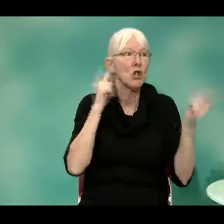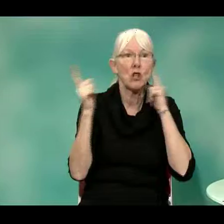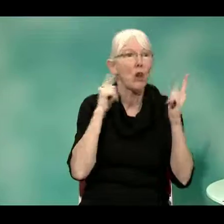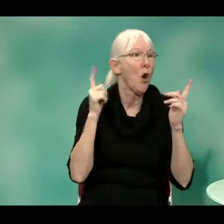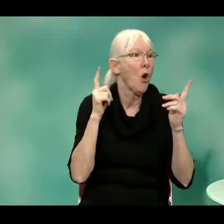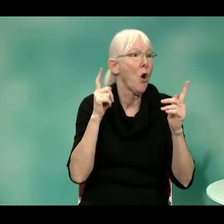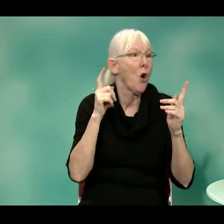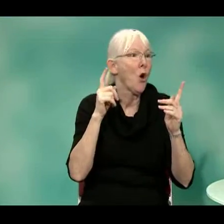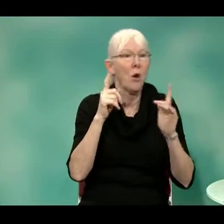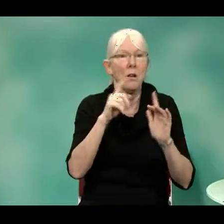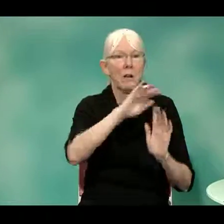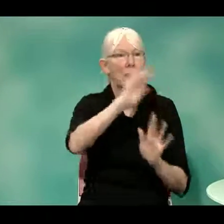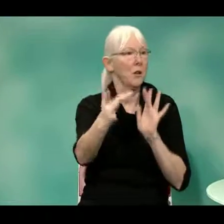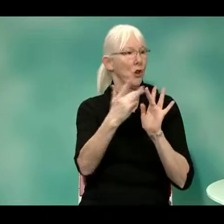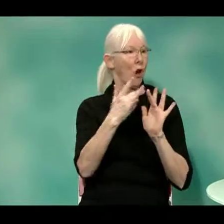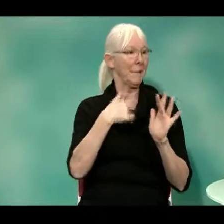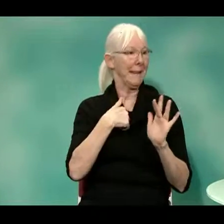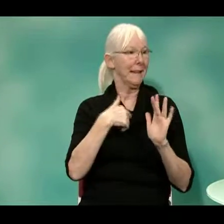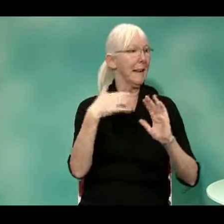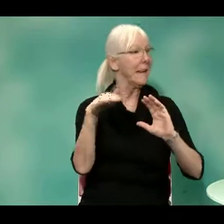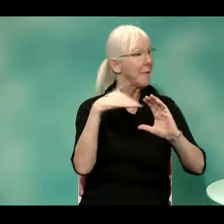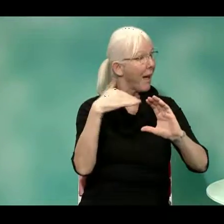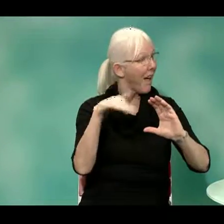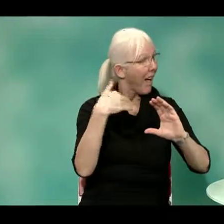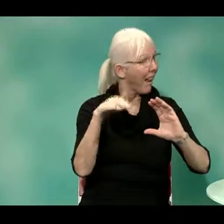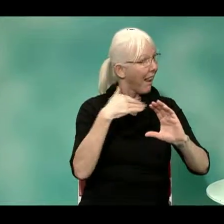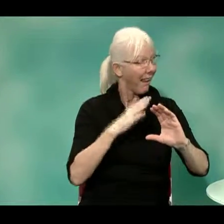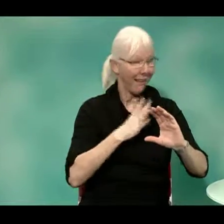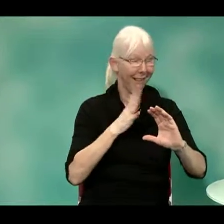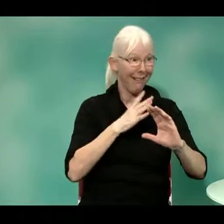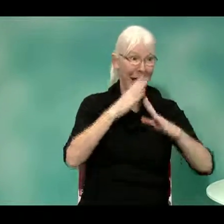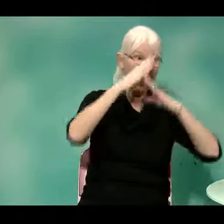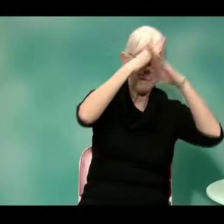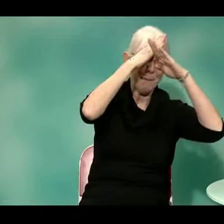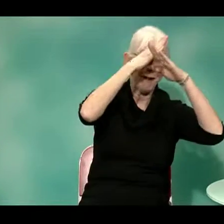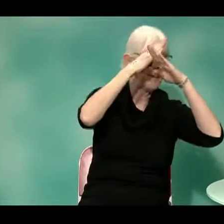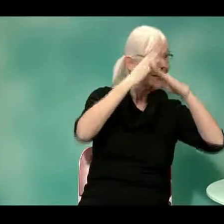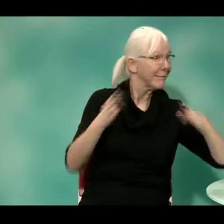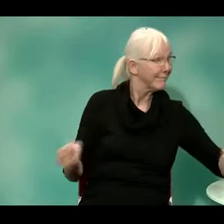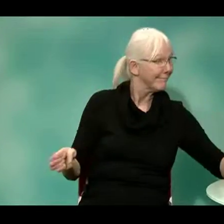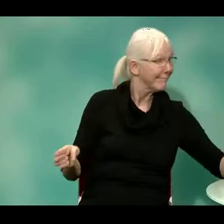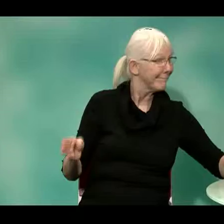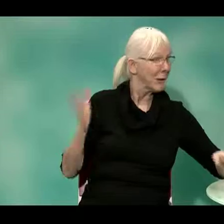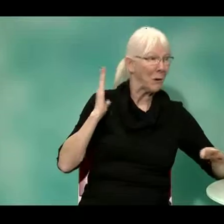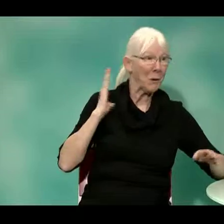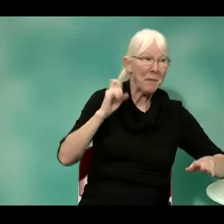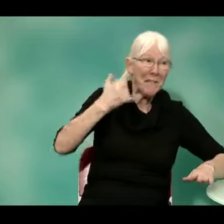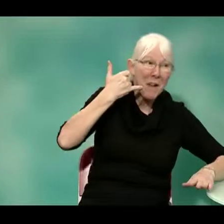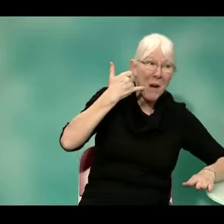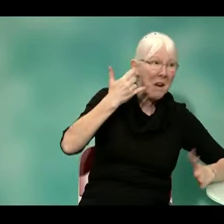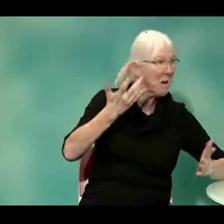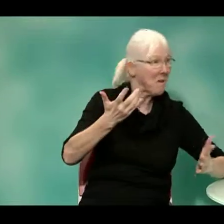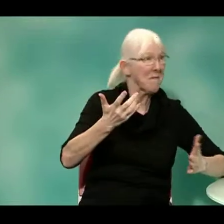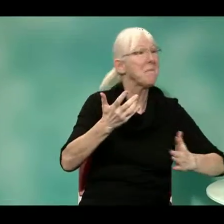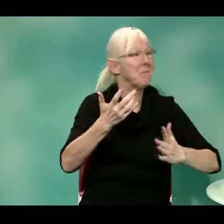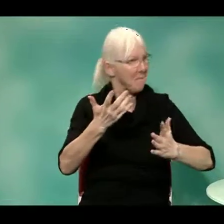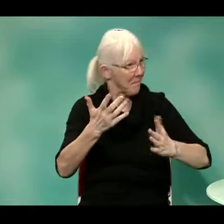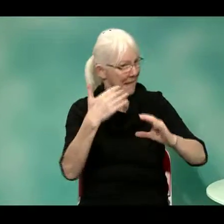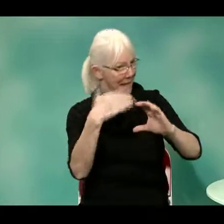And, of course, media heard about, uh, this and contacted me through email, which was great. You know, usually it's by phone,